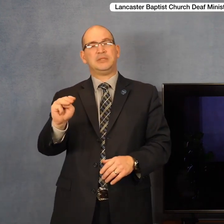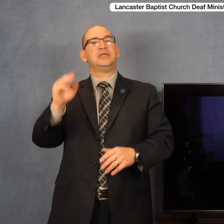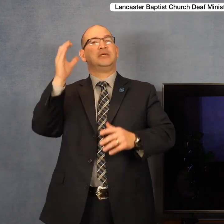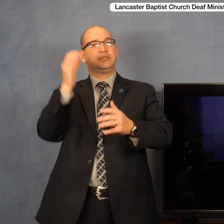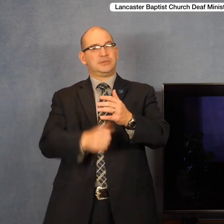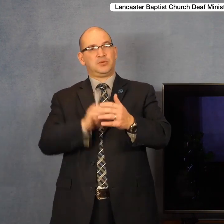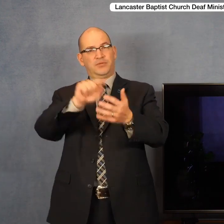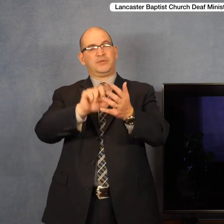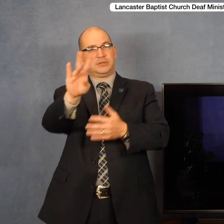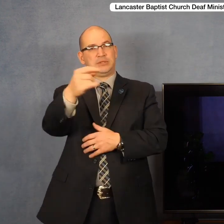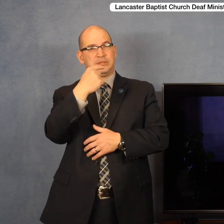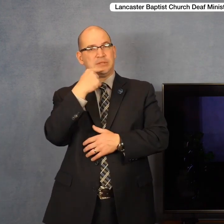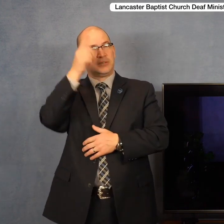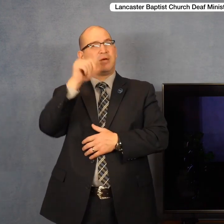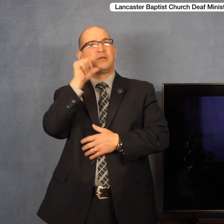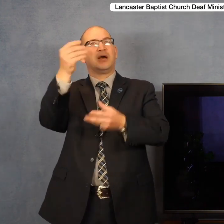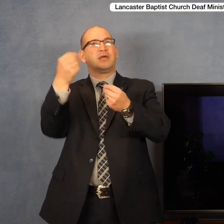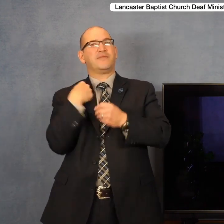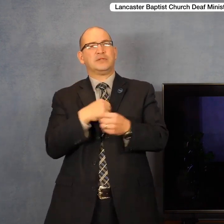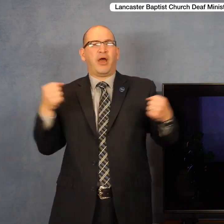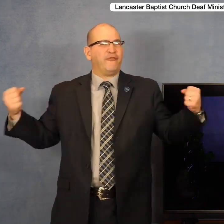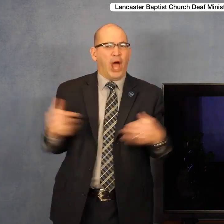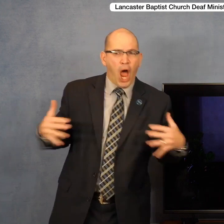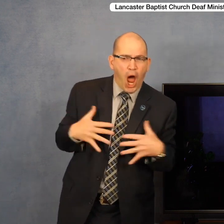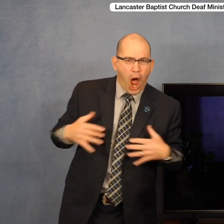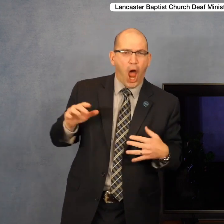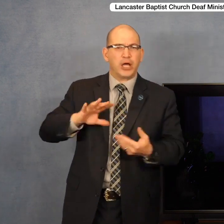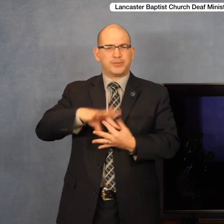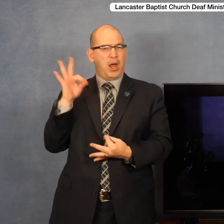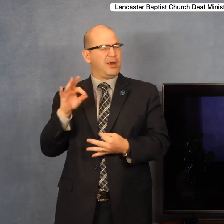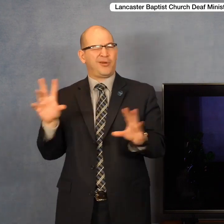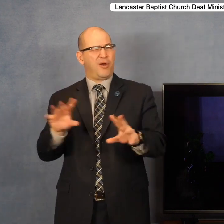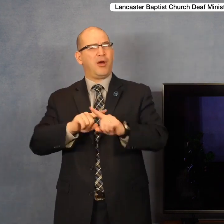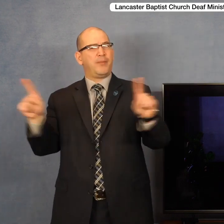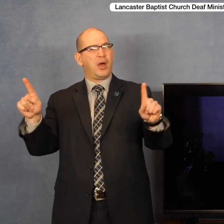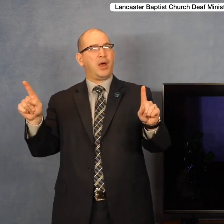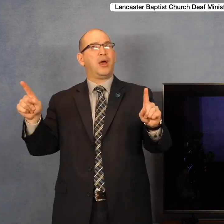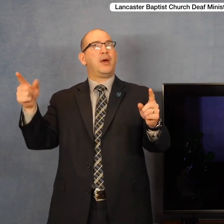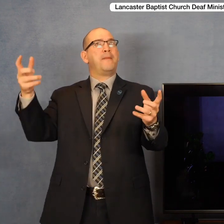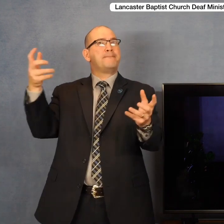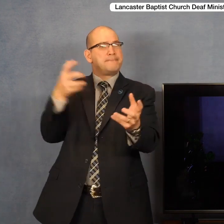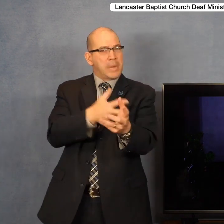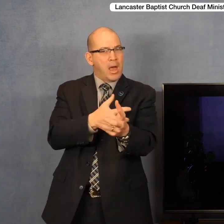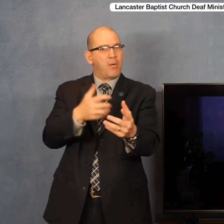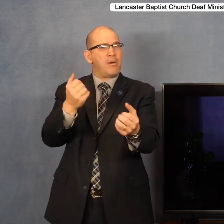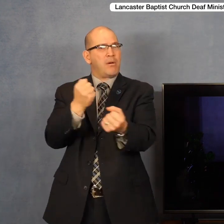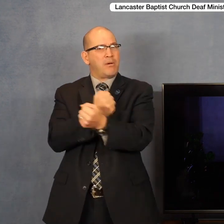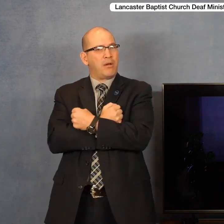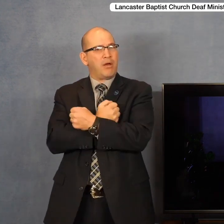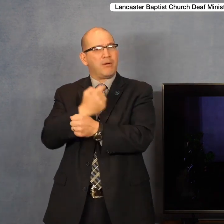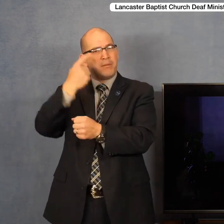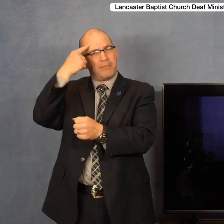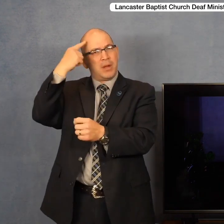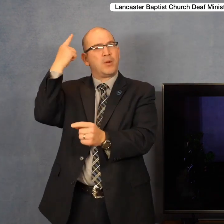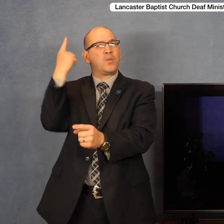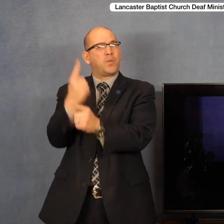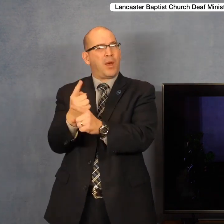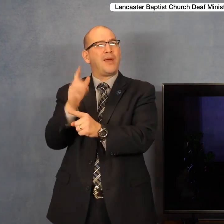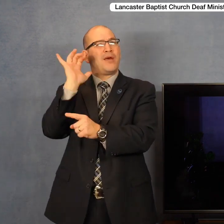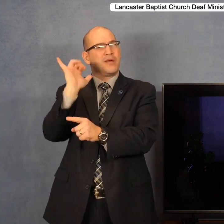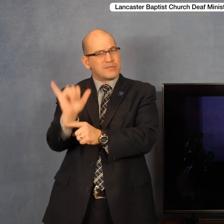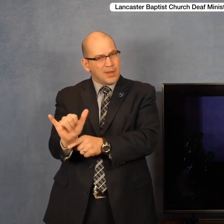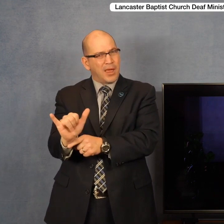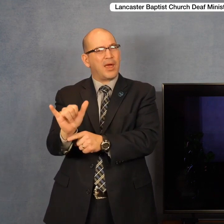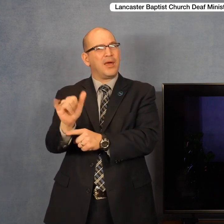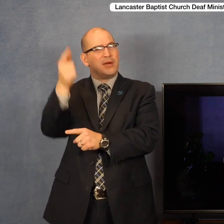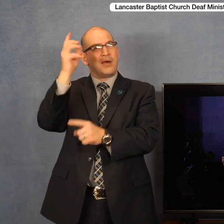For God has not given us the spirit of fear, but of power and of love and of a sound mind. This is what Jesus